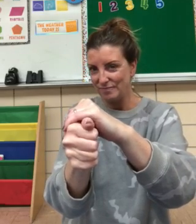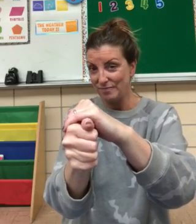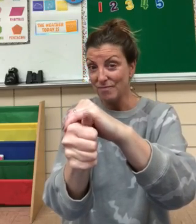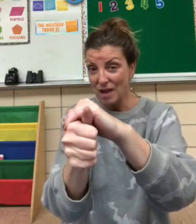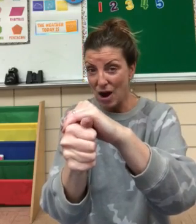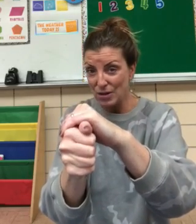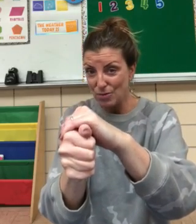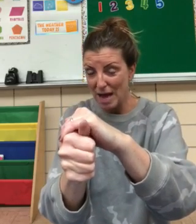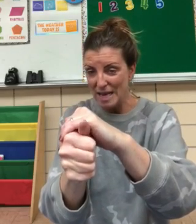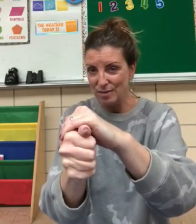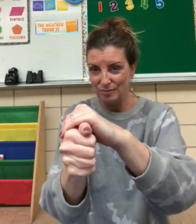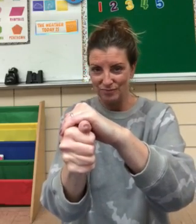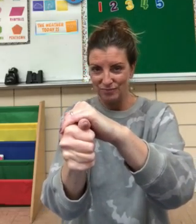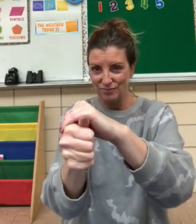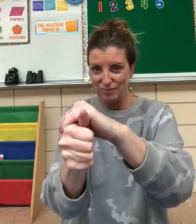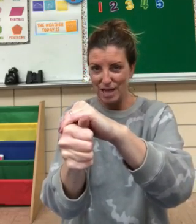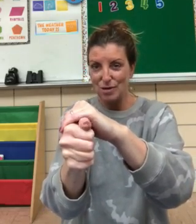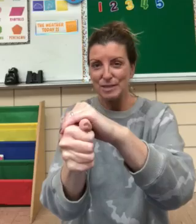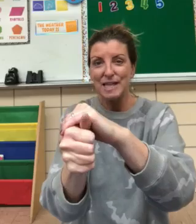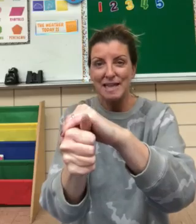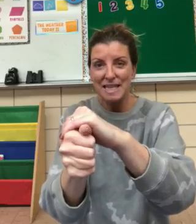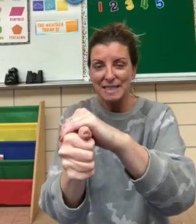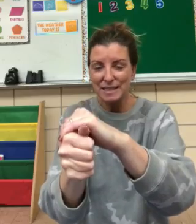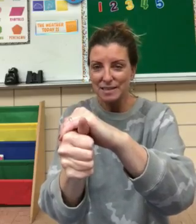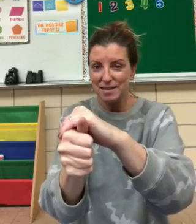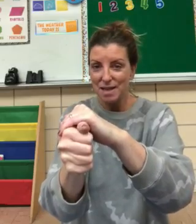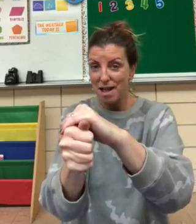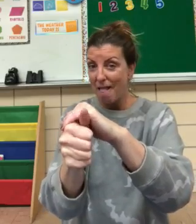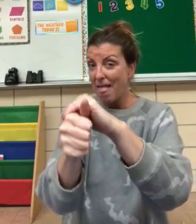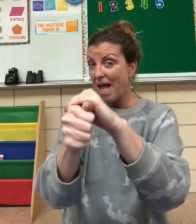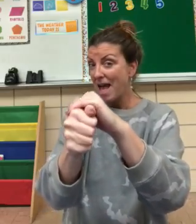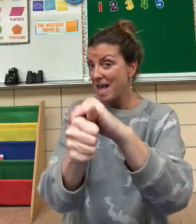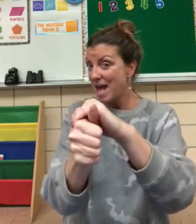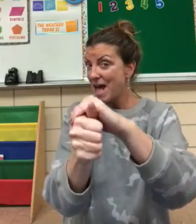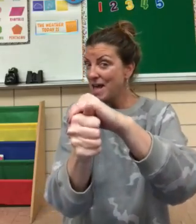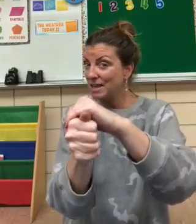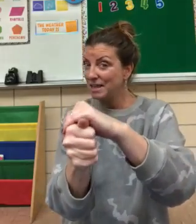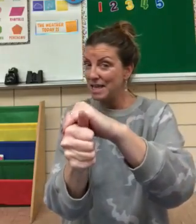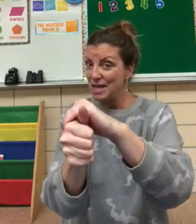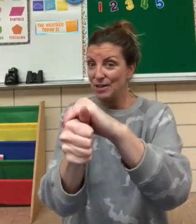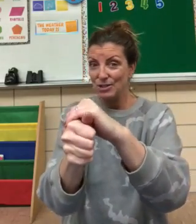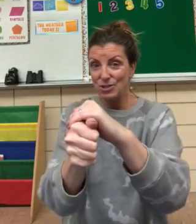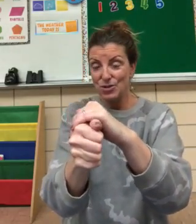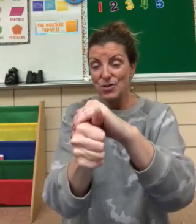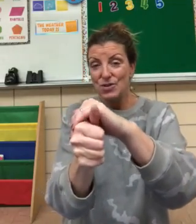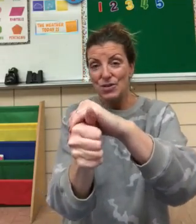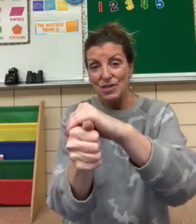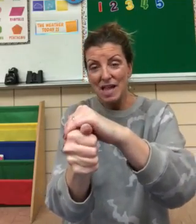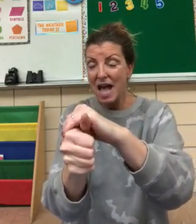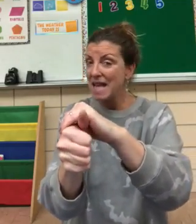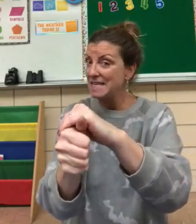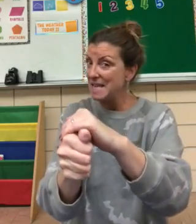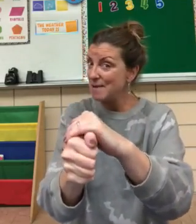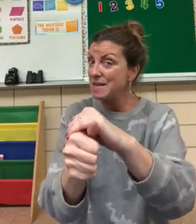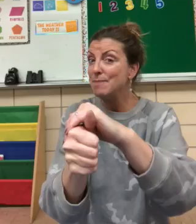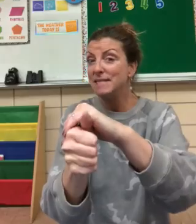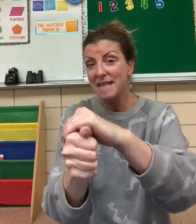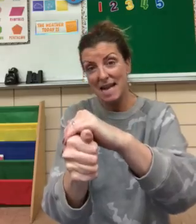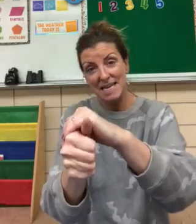Are you ready? It goes like this. I had a little turtle. I named him Tiny